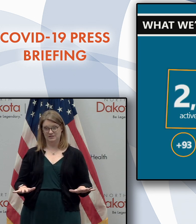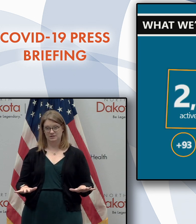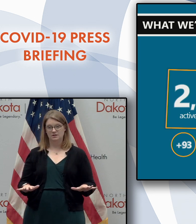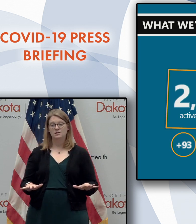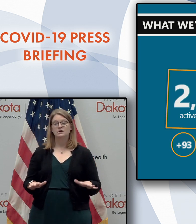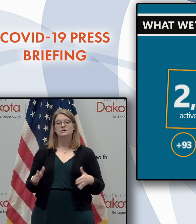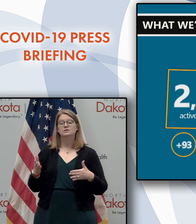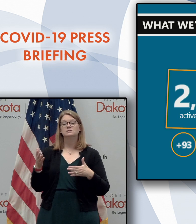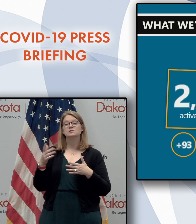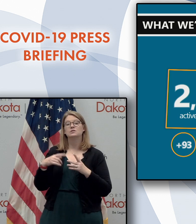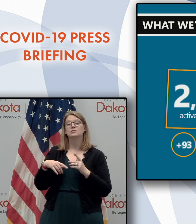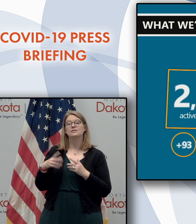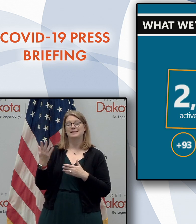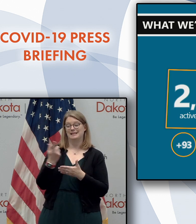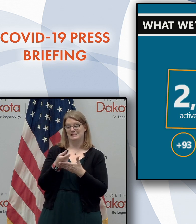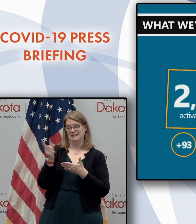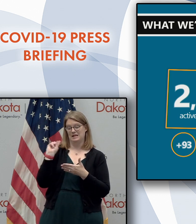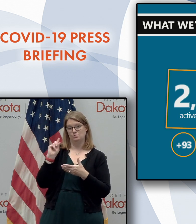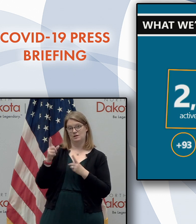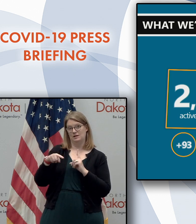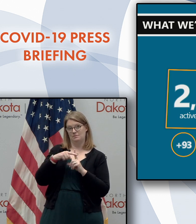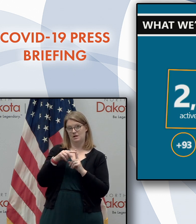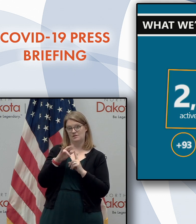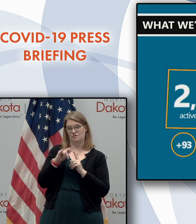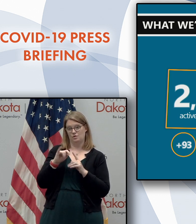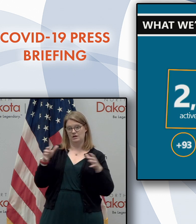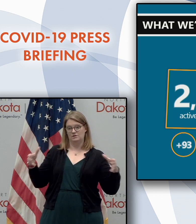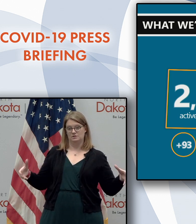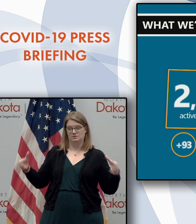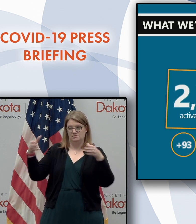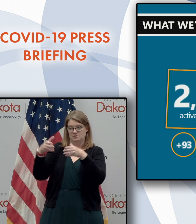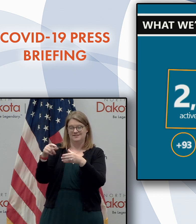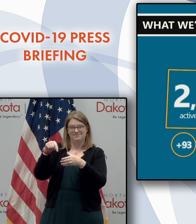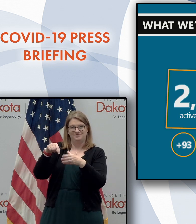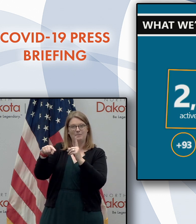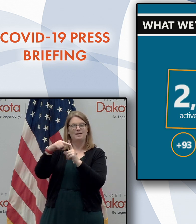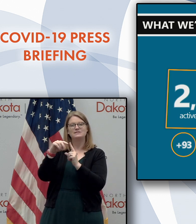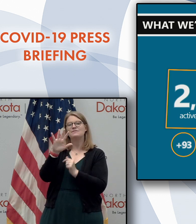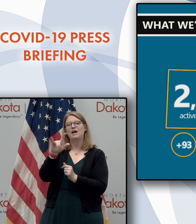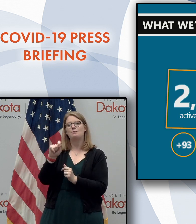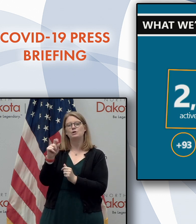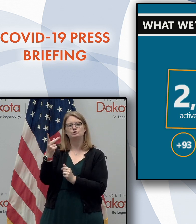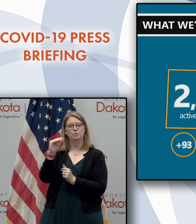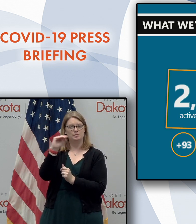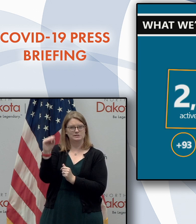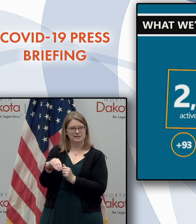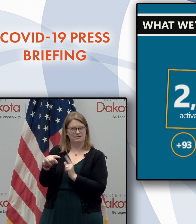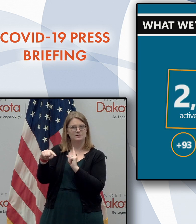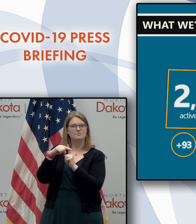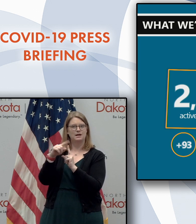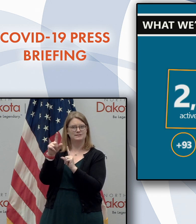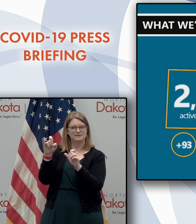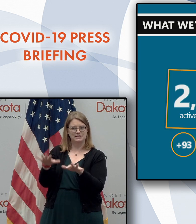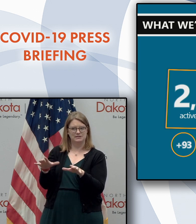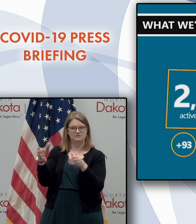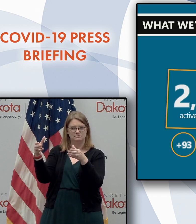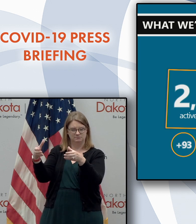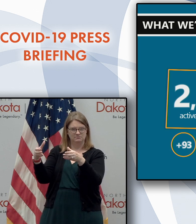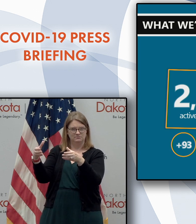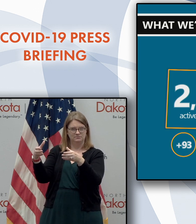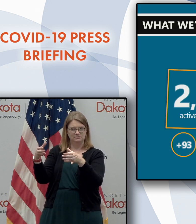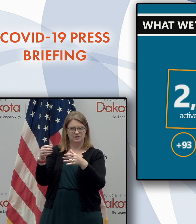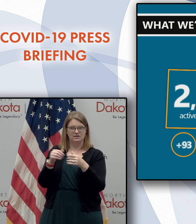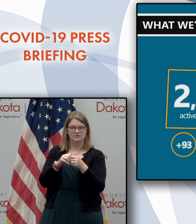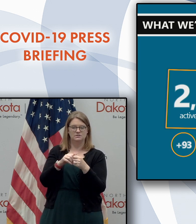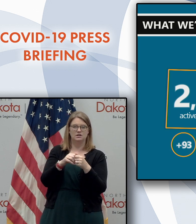brings the last week's positive rate of tests to 5.2% as positive tests divided by the percentage of